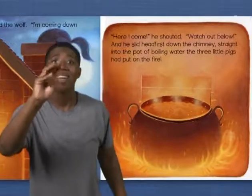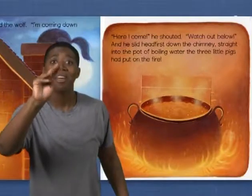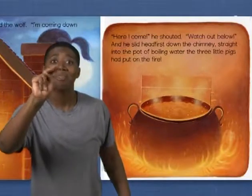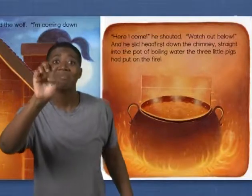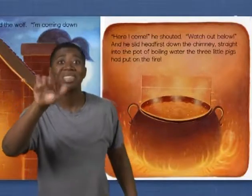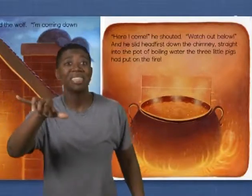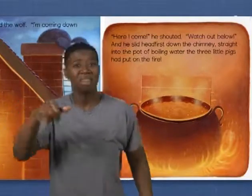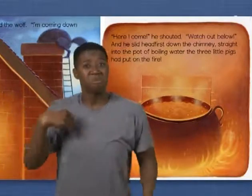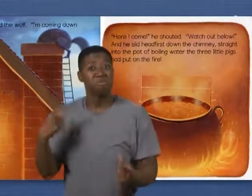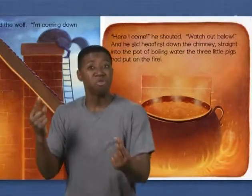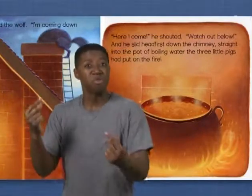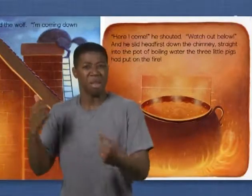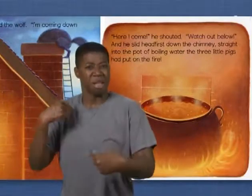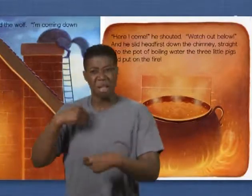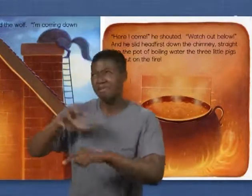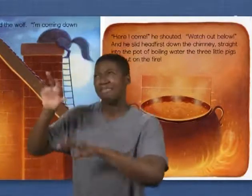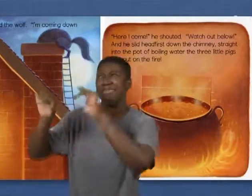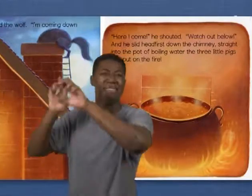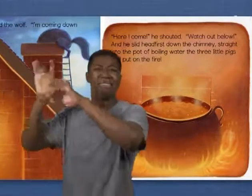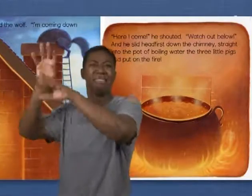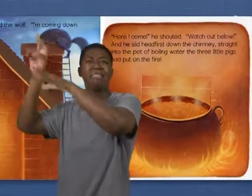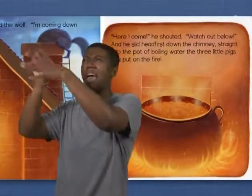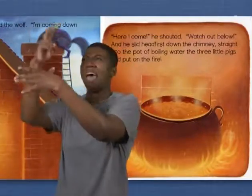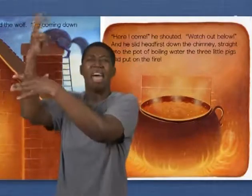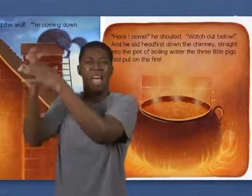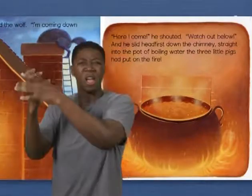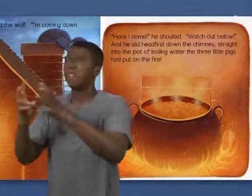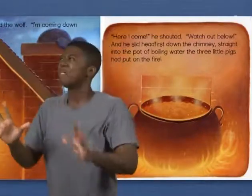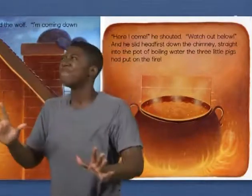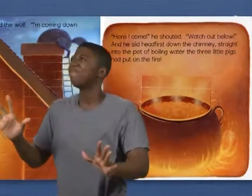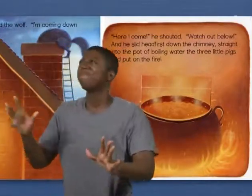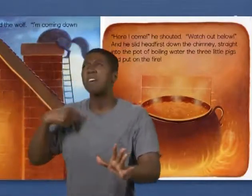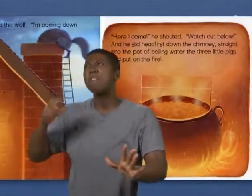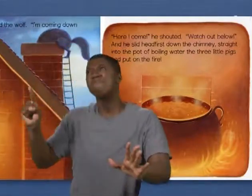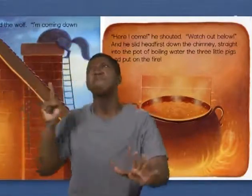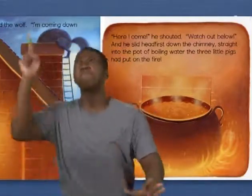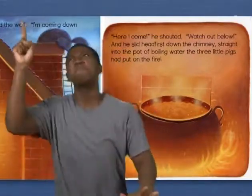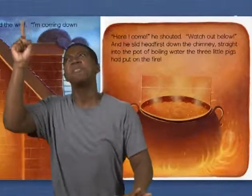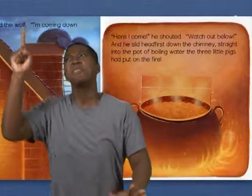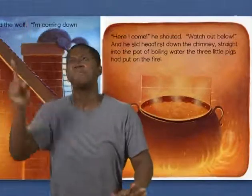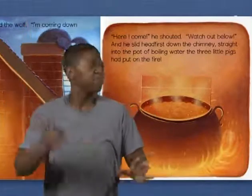That's it, shouted the wolf. I'm coming down the chimney.